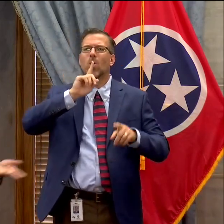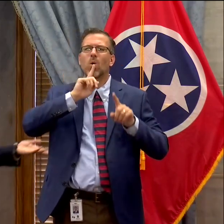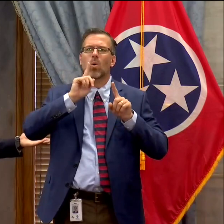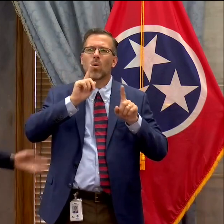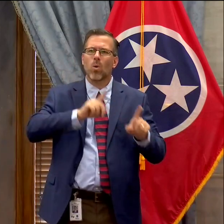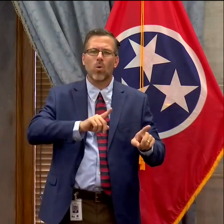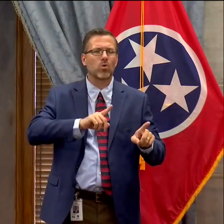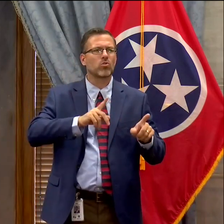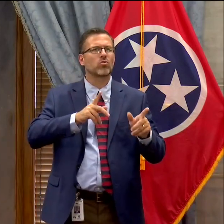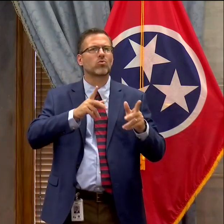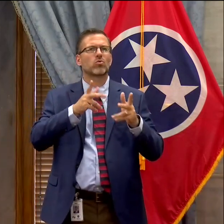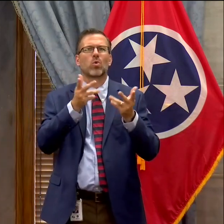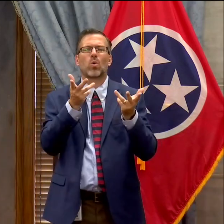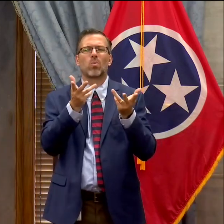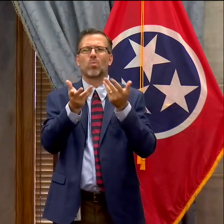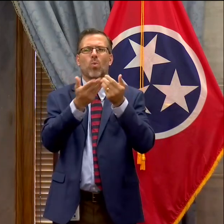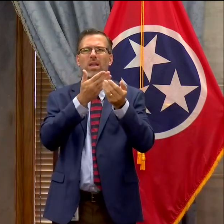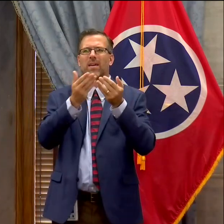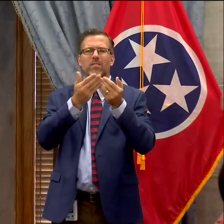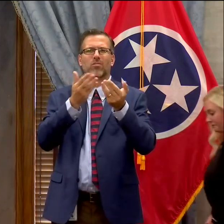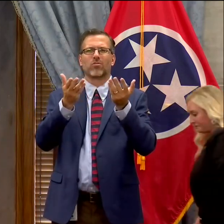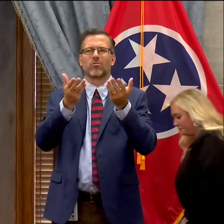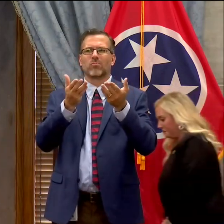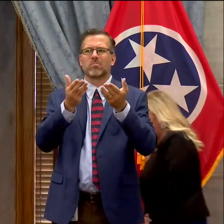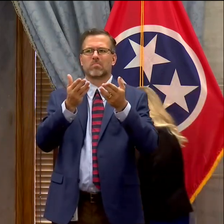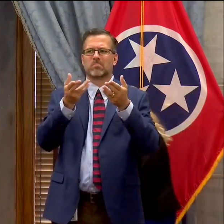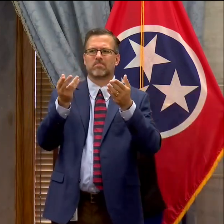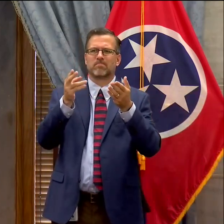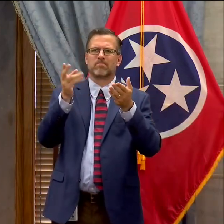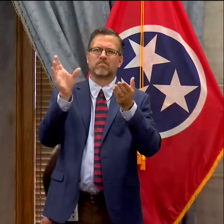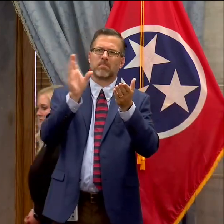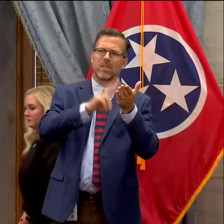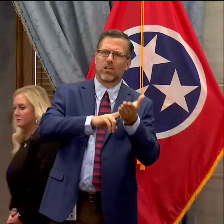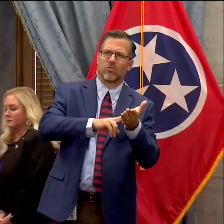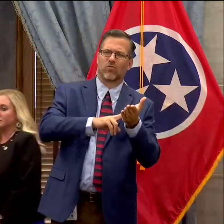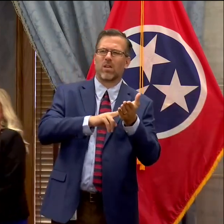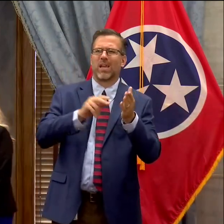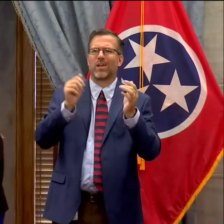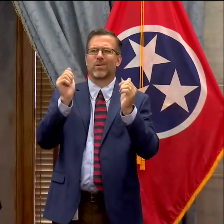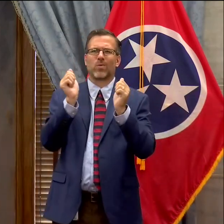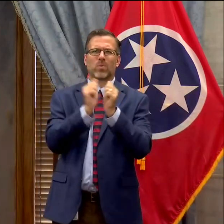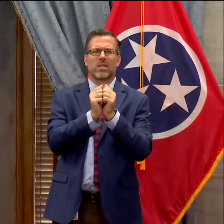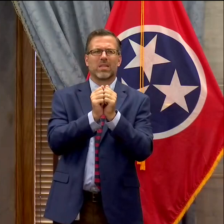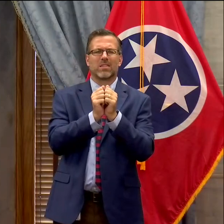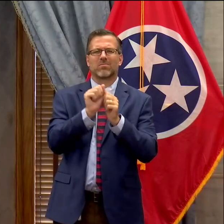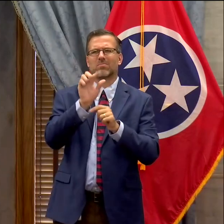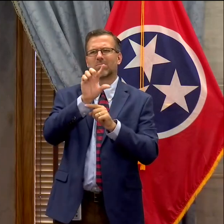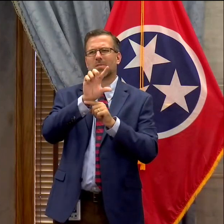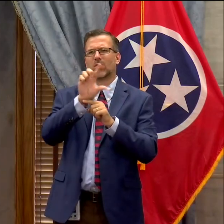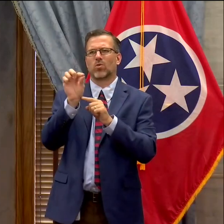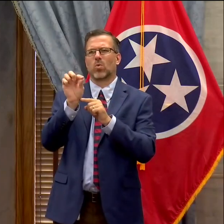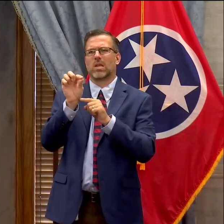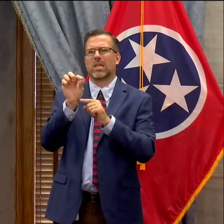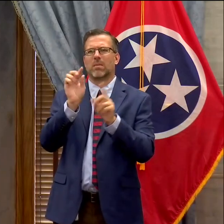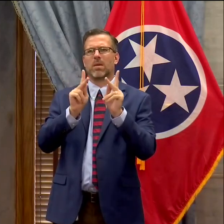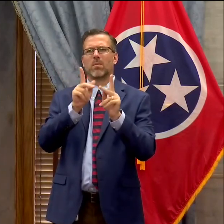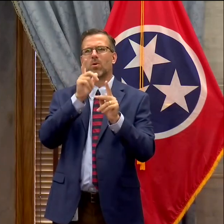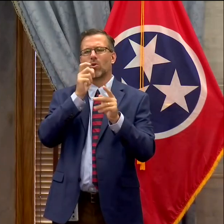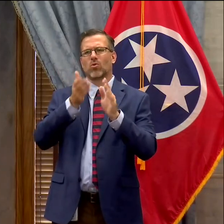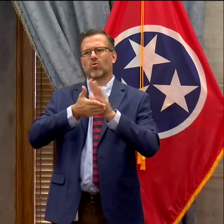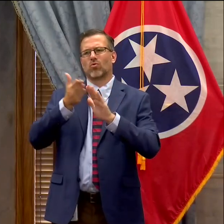arrangements the state has made with the uh 20 or so outfits that report the tests.